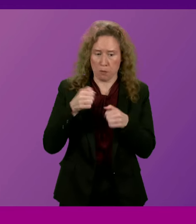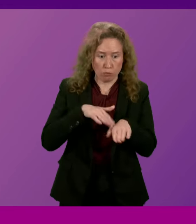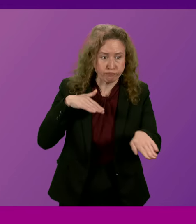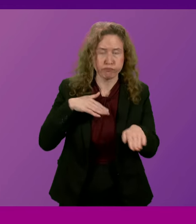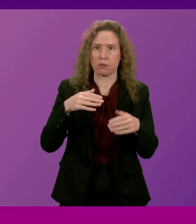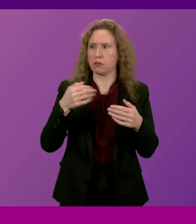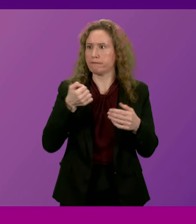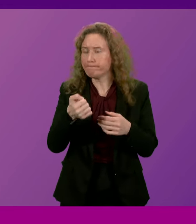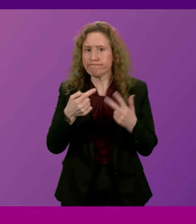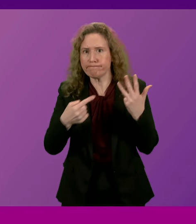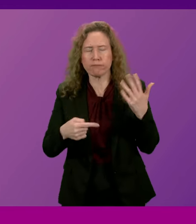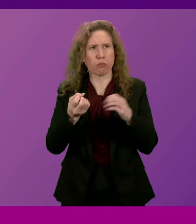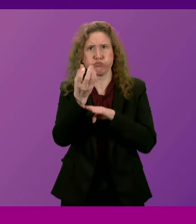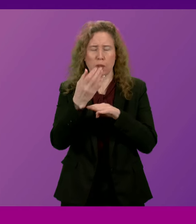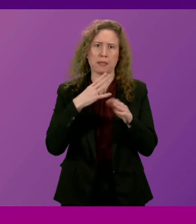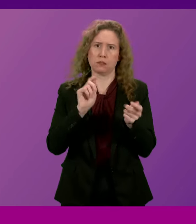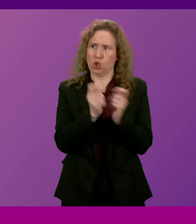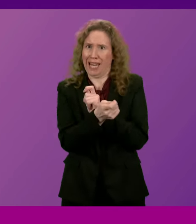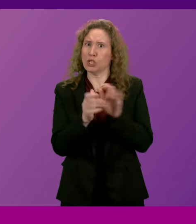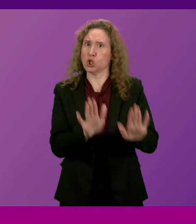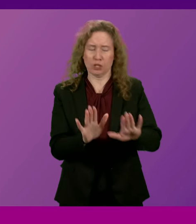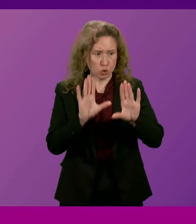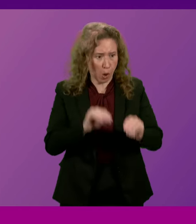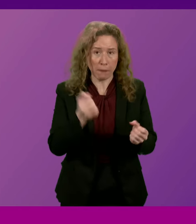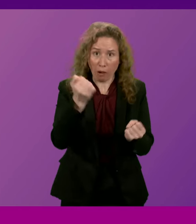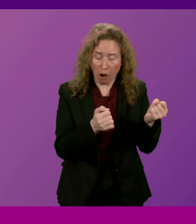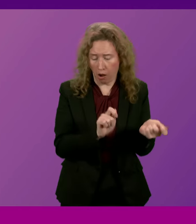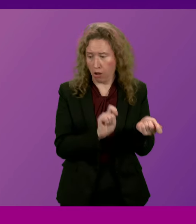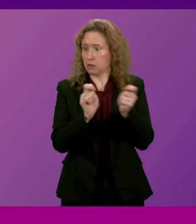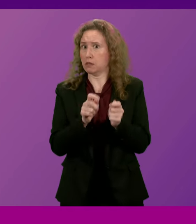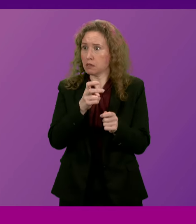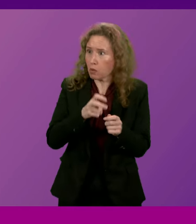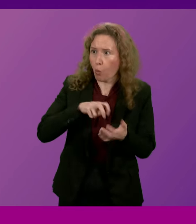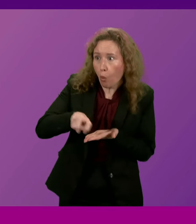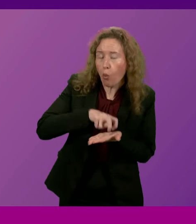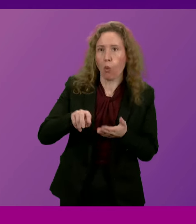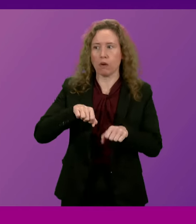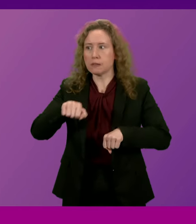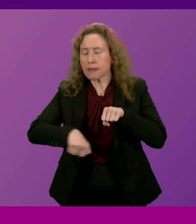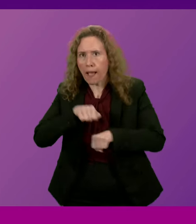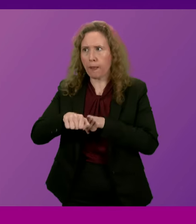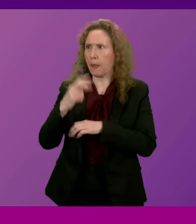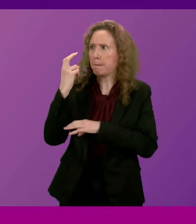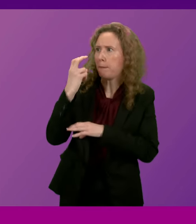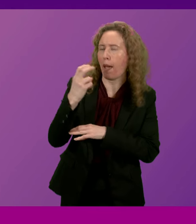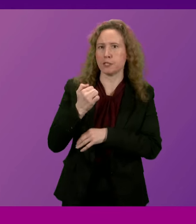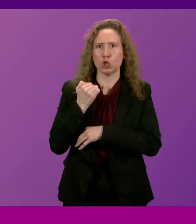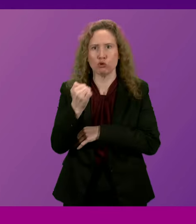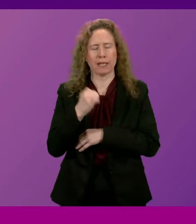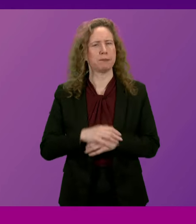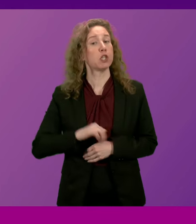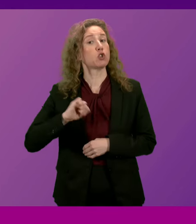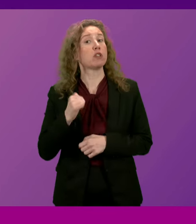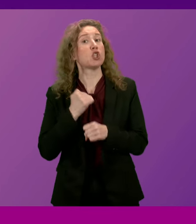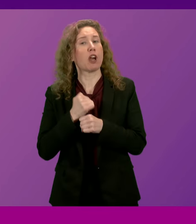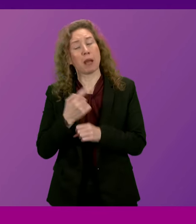people out of cars and planes and onto buses, trains and their own feet and wheels. The Scottish Government's pilot to